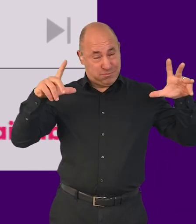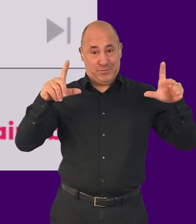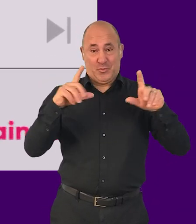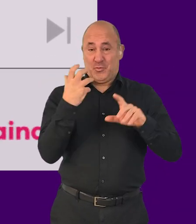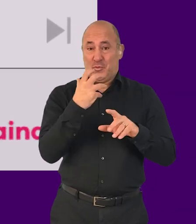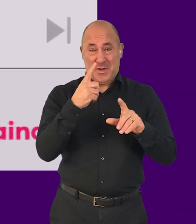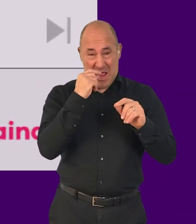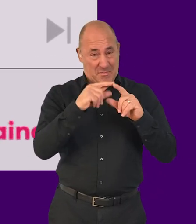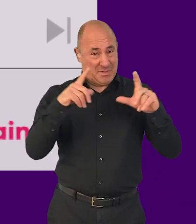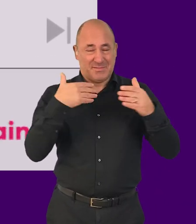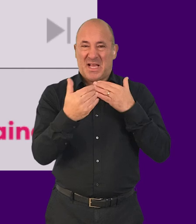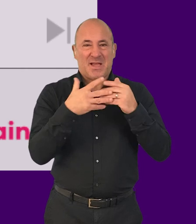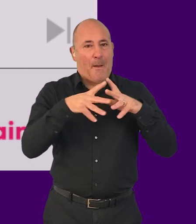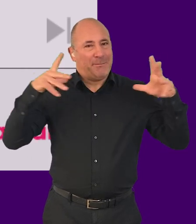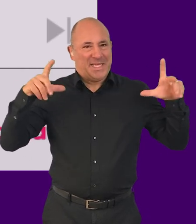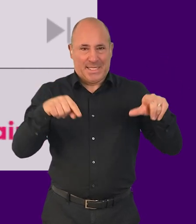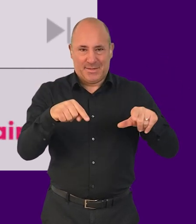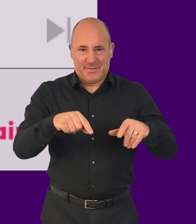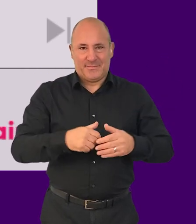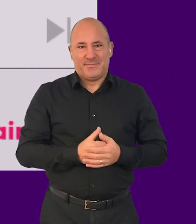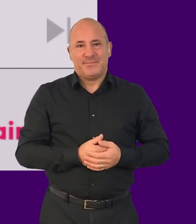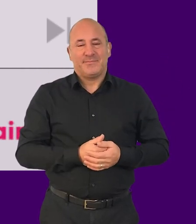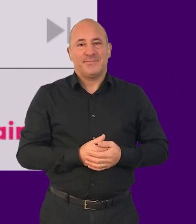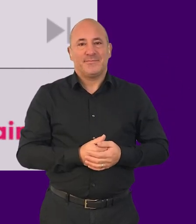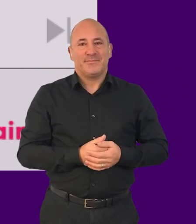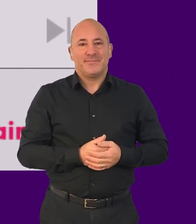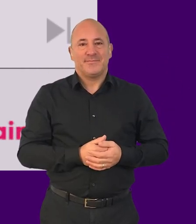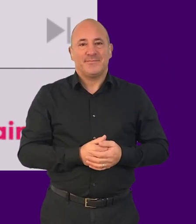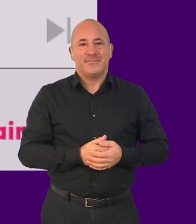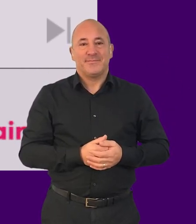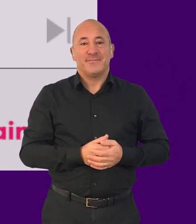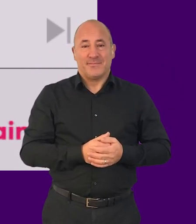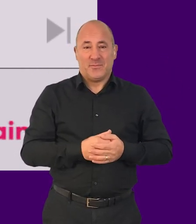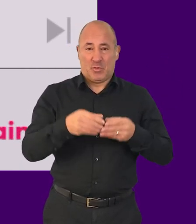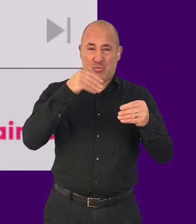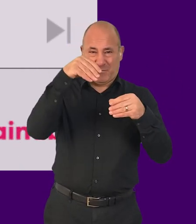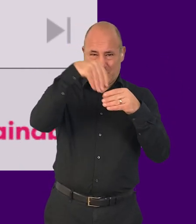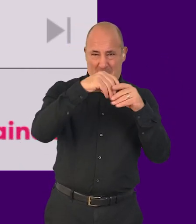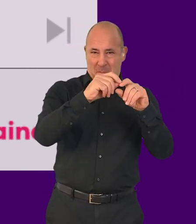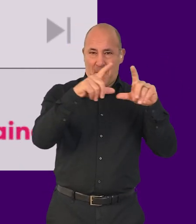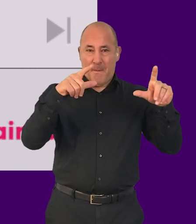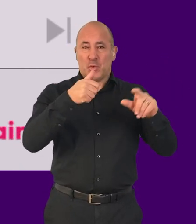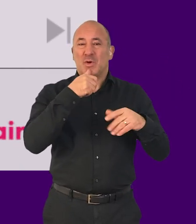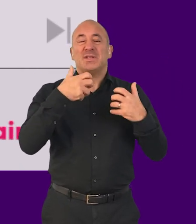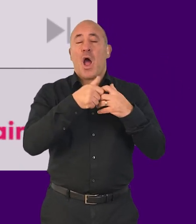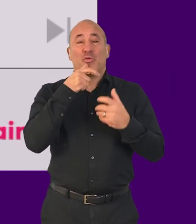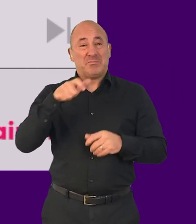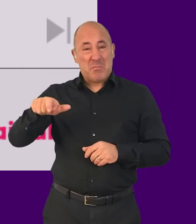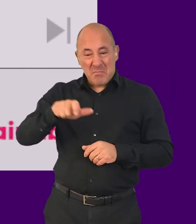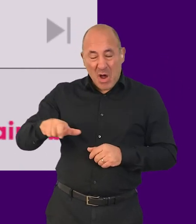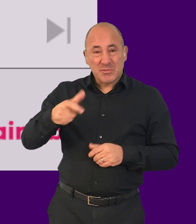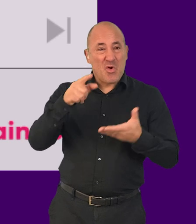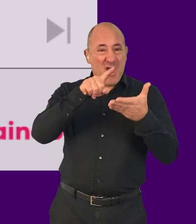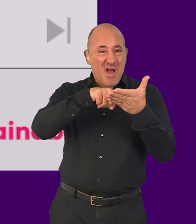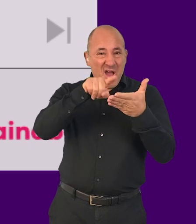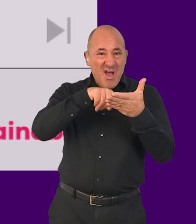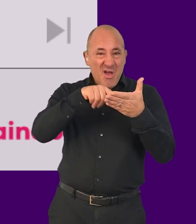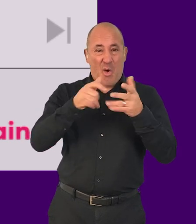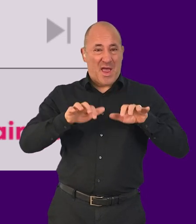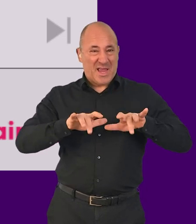% the original size and more. Screen magnification software is used with a mouse, touchpad, keyboard or other